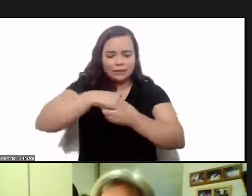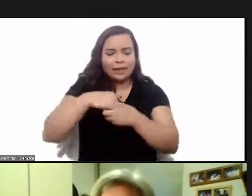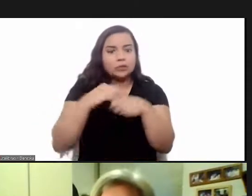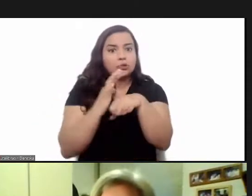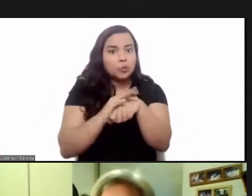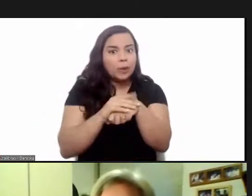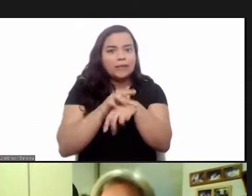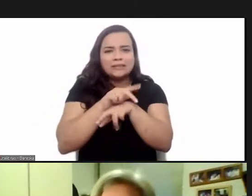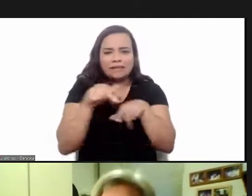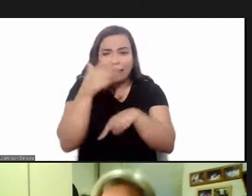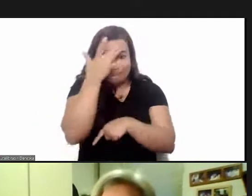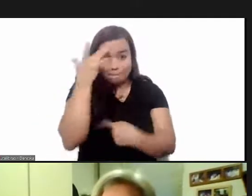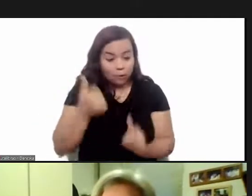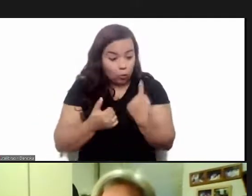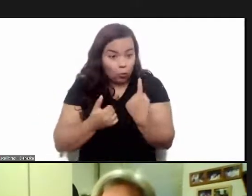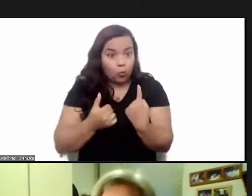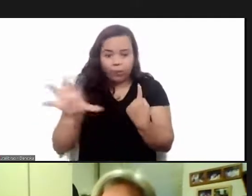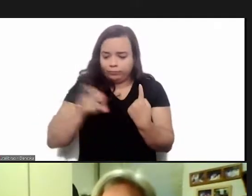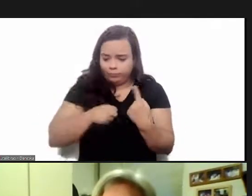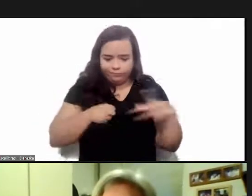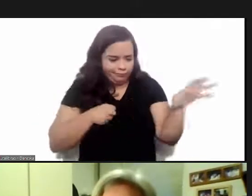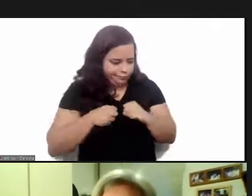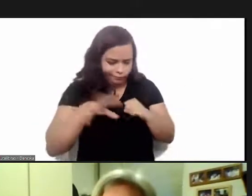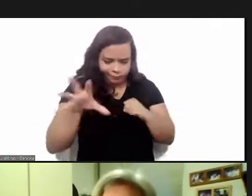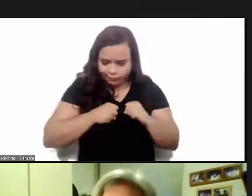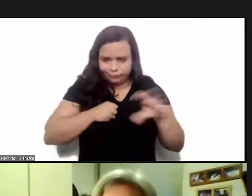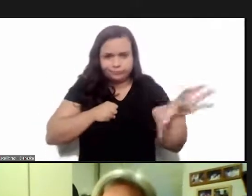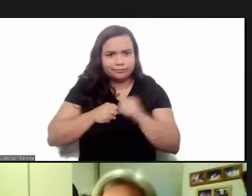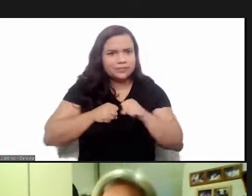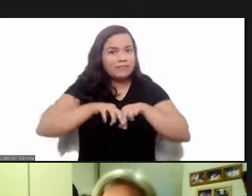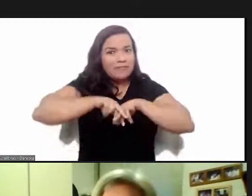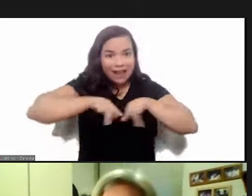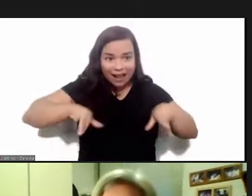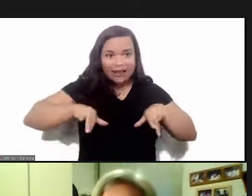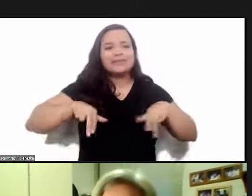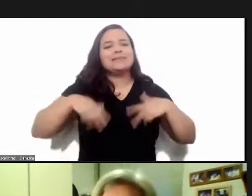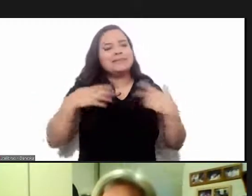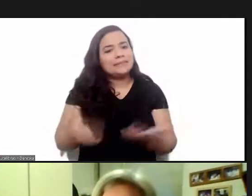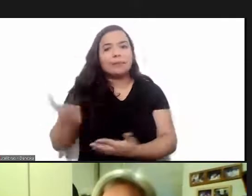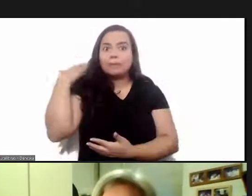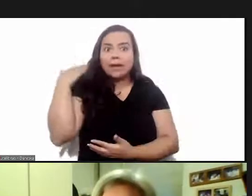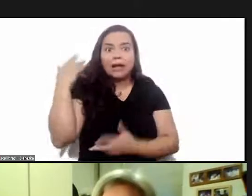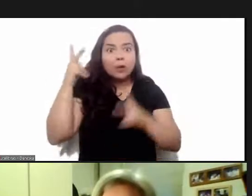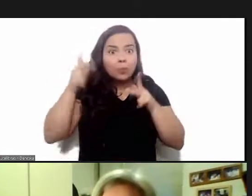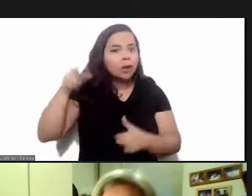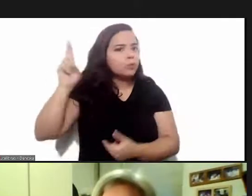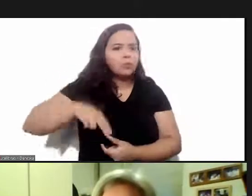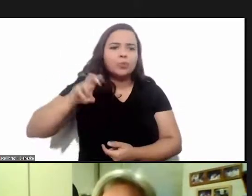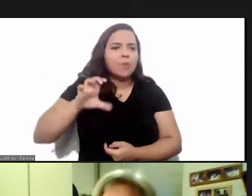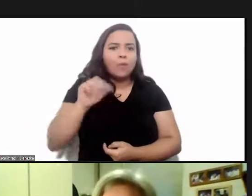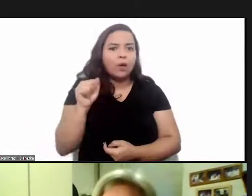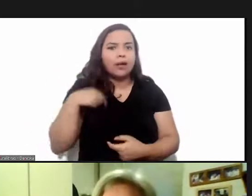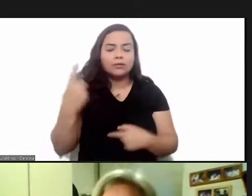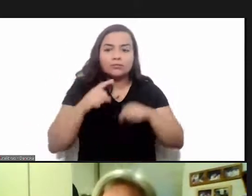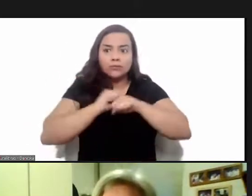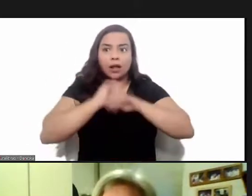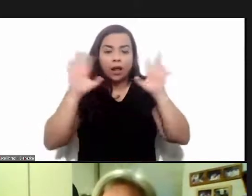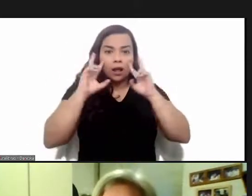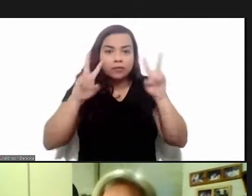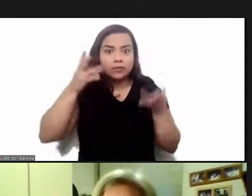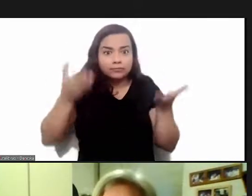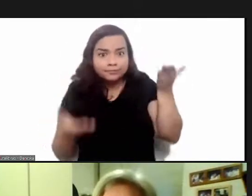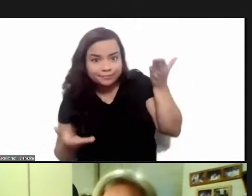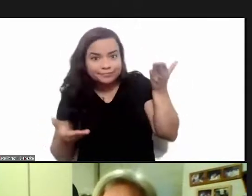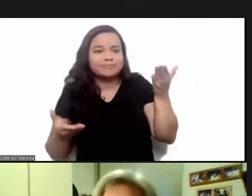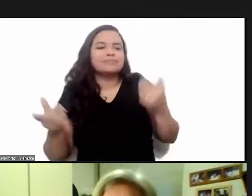affect the same person and in social conditions which have never before been seen so